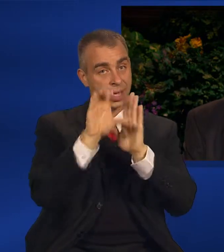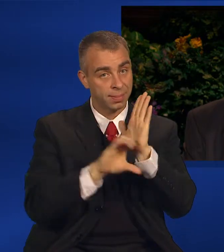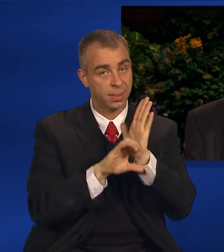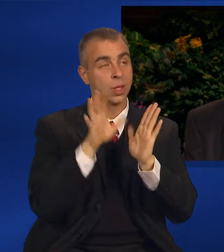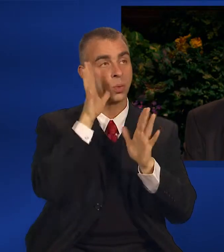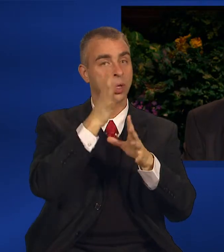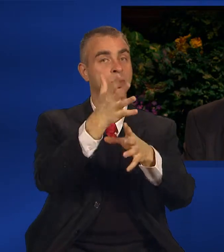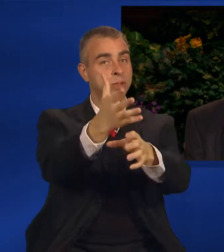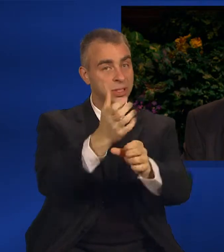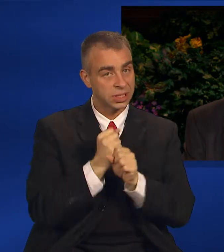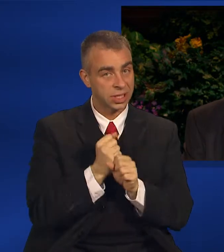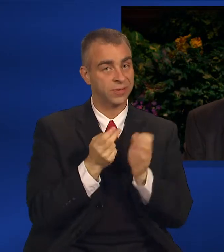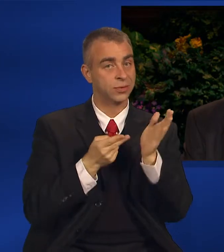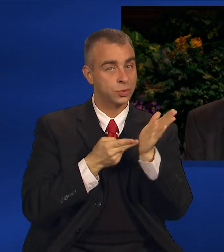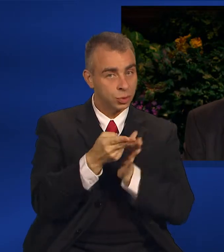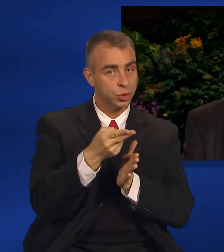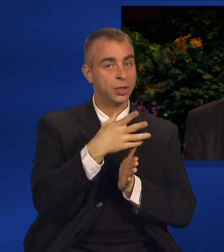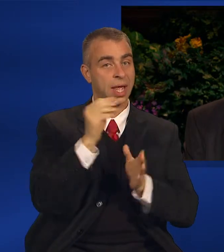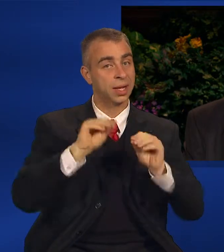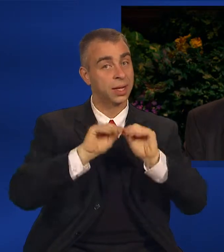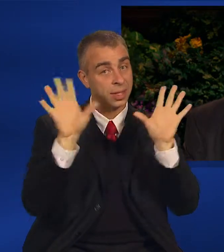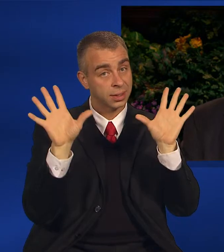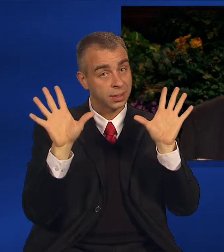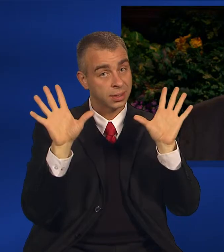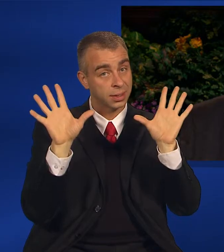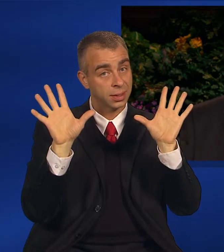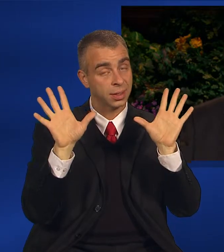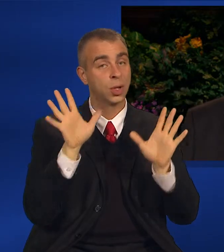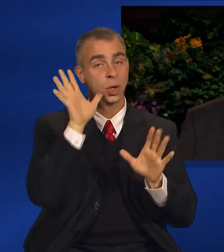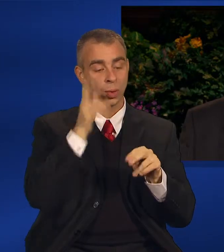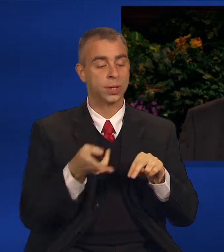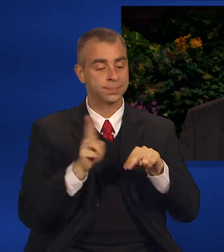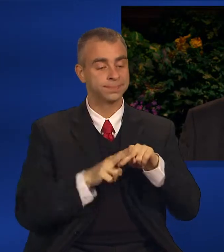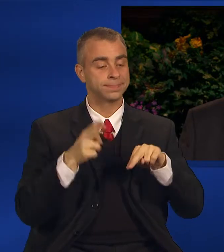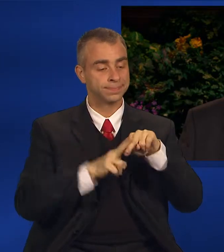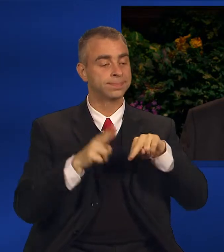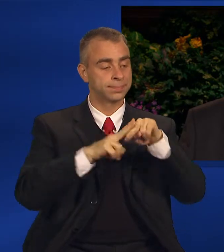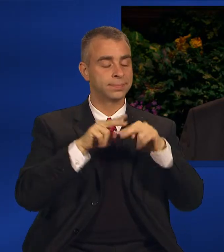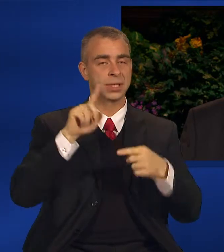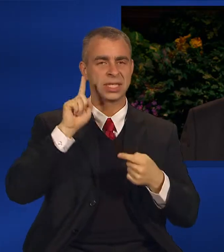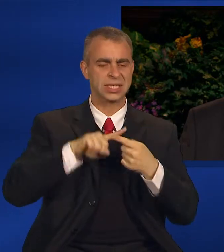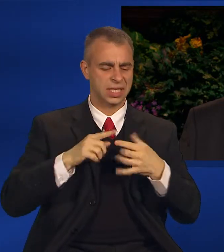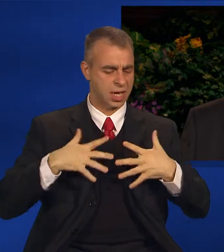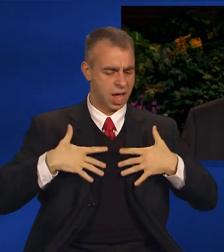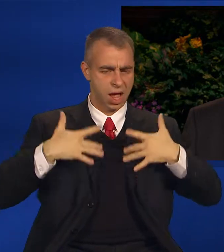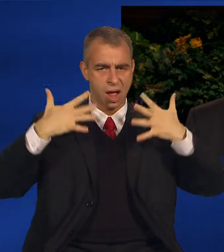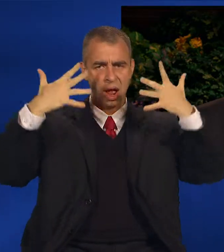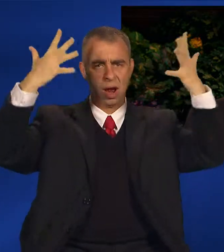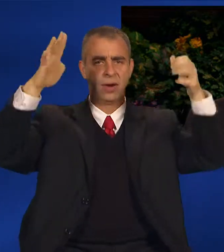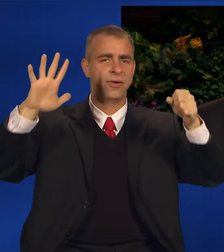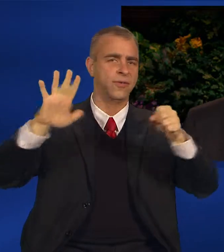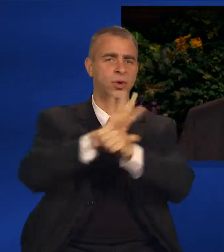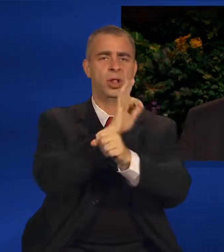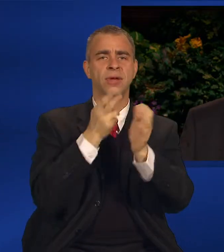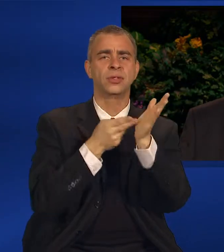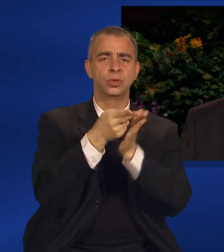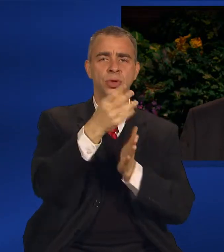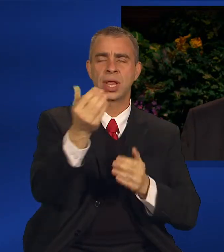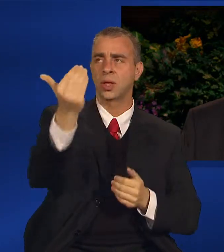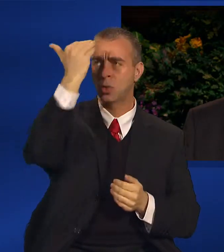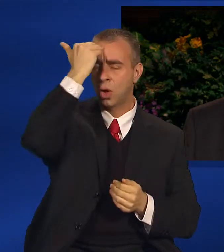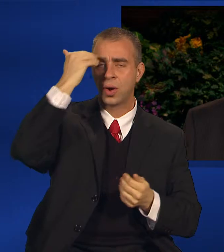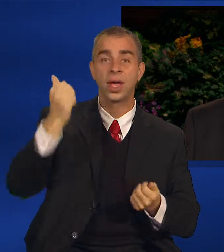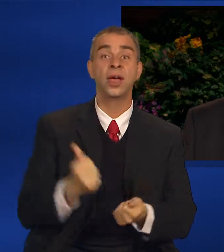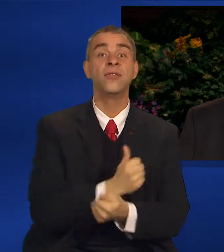truth and light, until he is glorified in truth and knoweth all things.